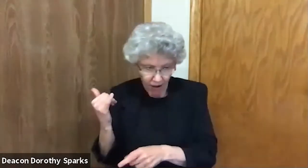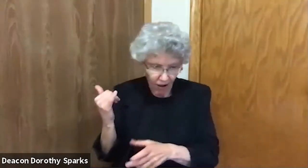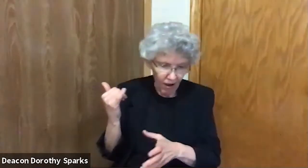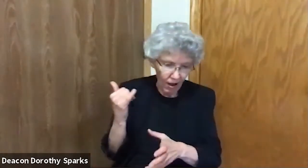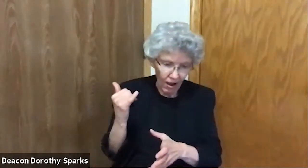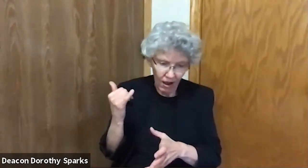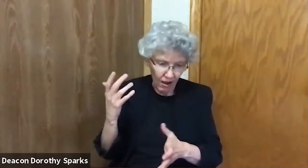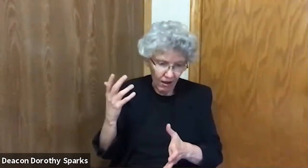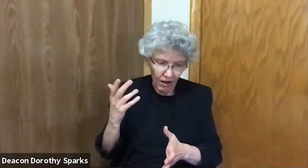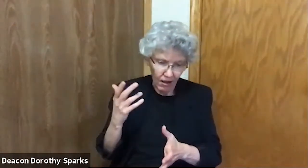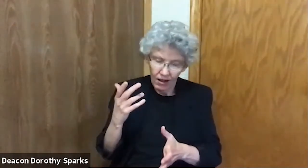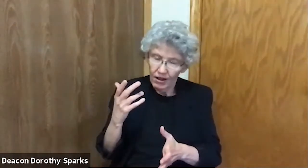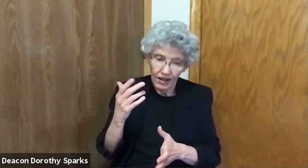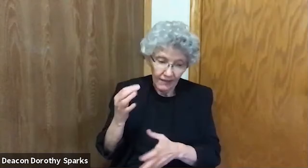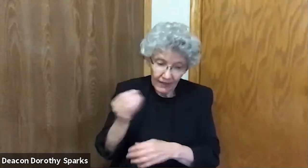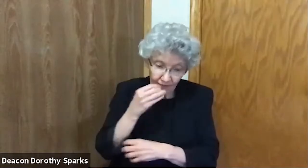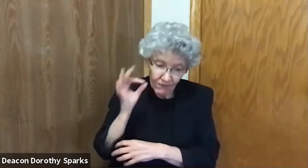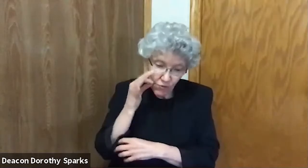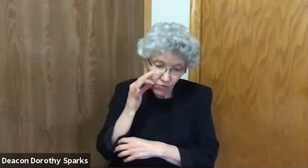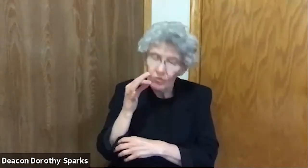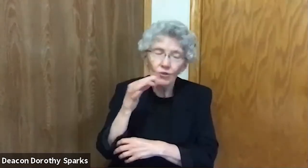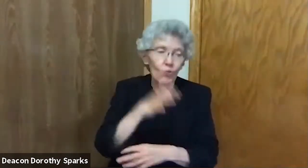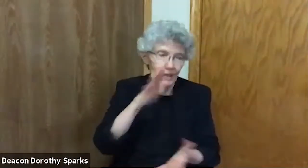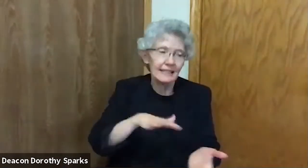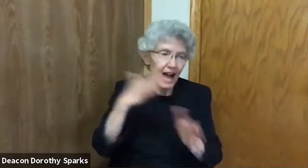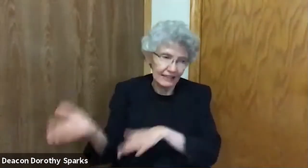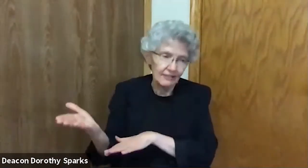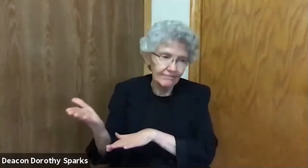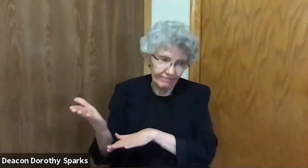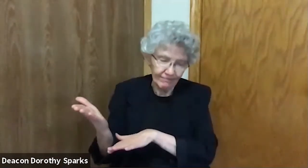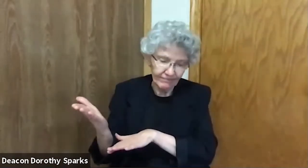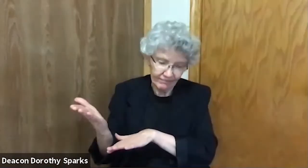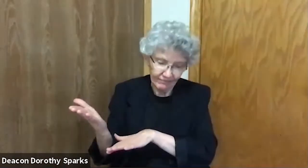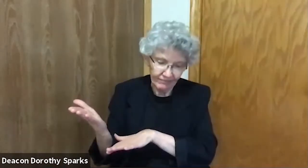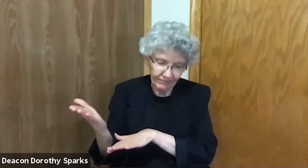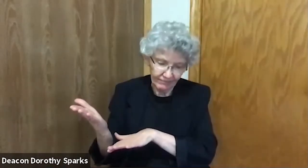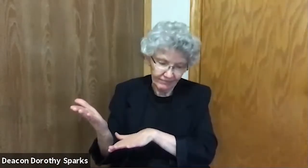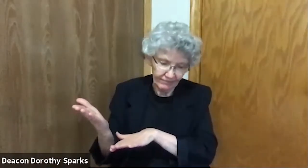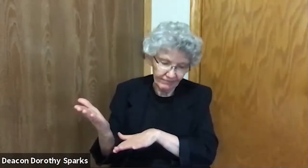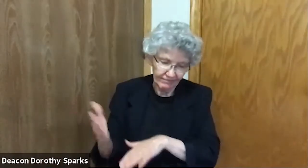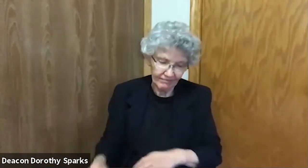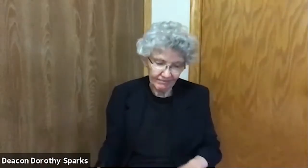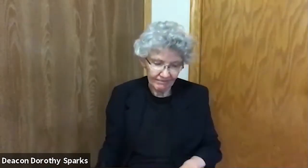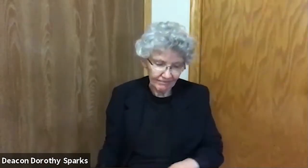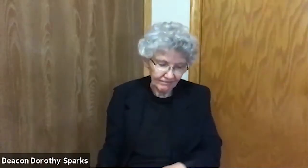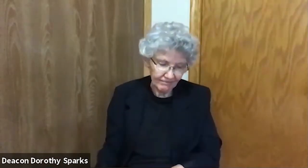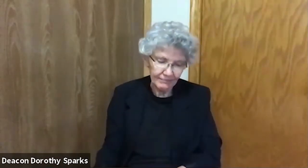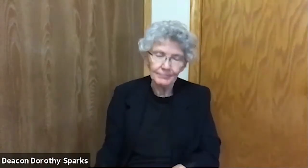If you eat any fruit from that tree, you will die before the day is over.